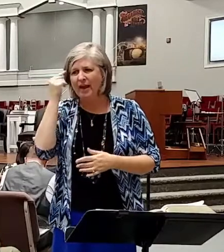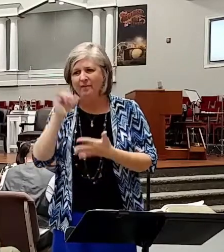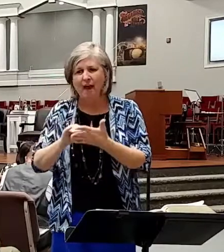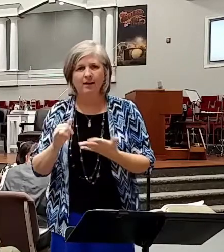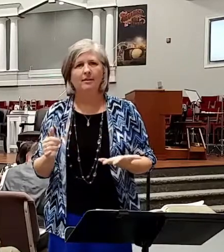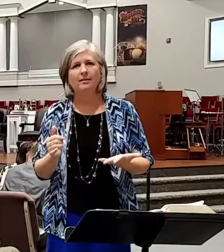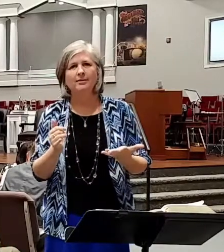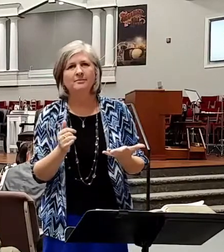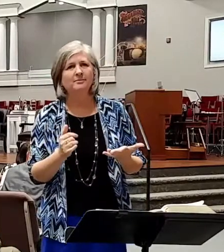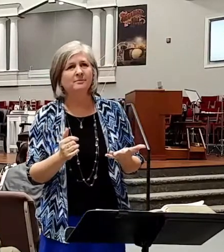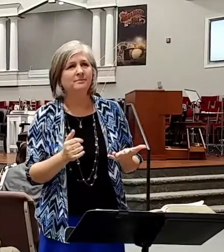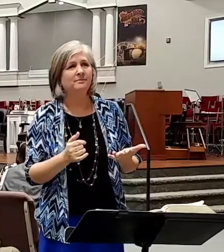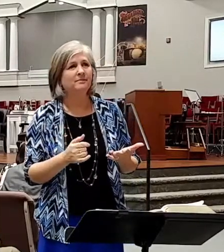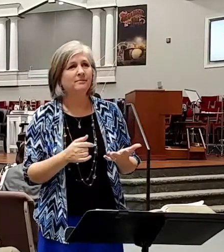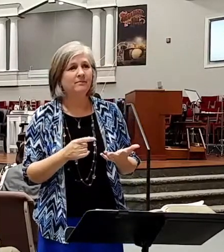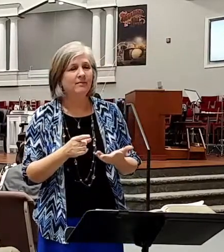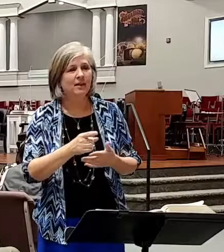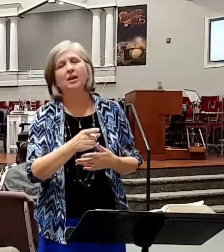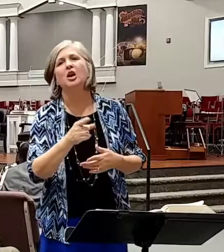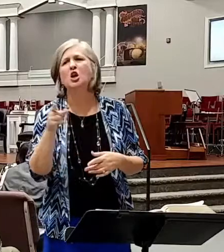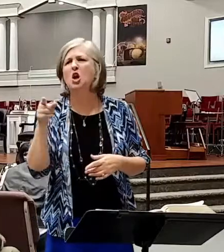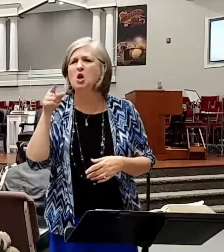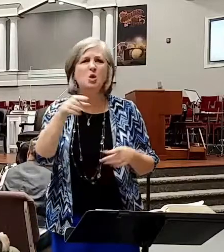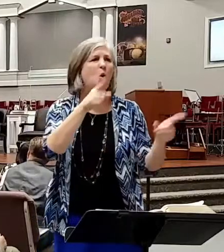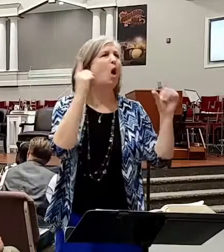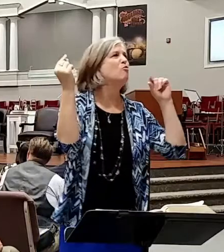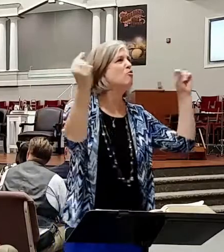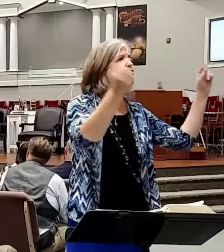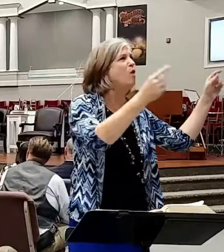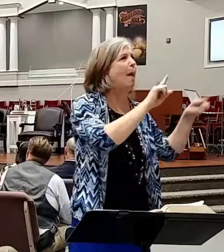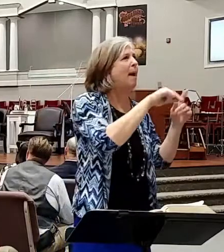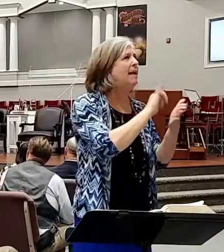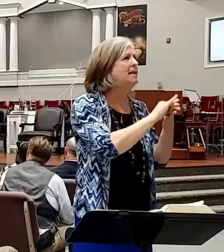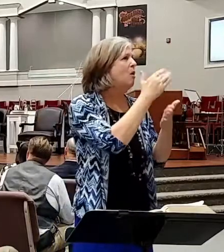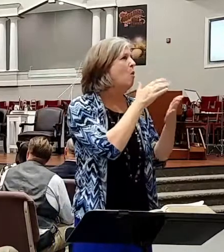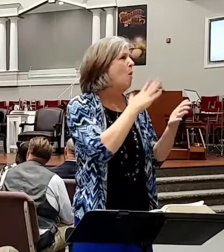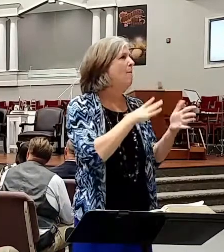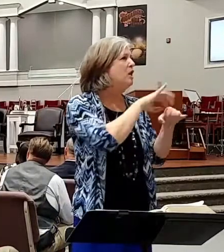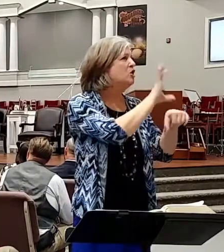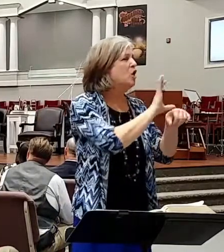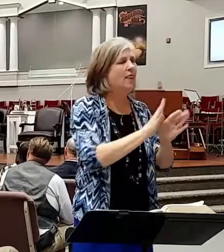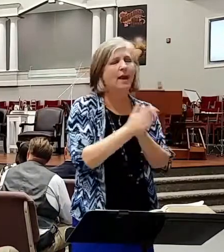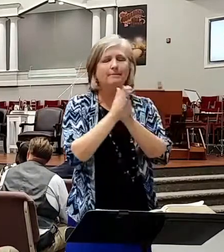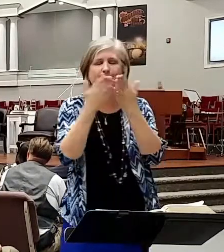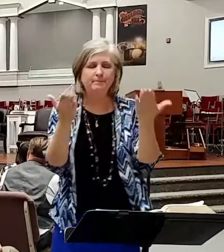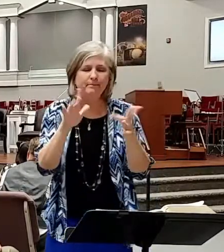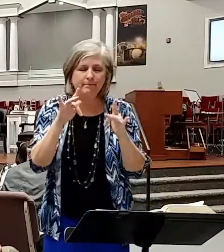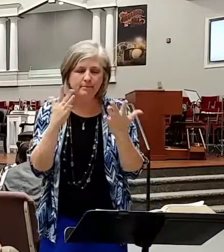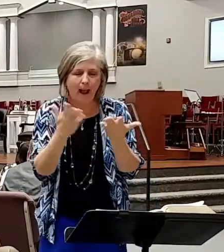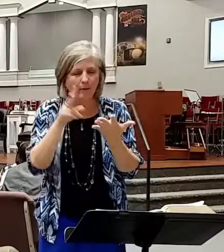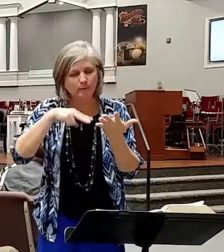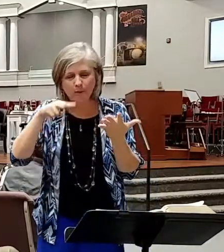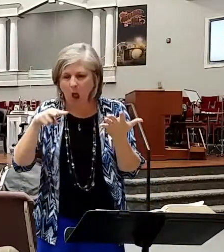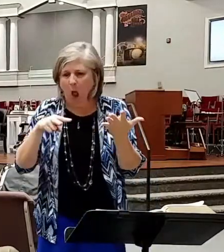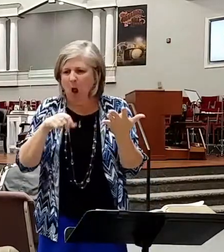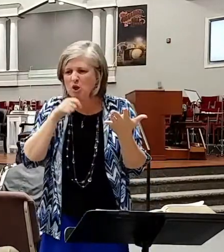he doesn't run your mouth gossiping about sister flapjaw and then you open your bible up and you start reading about you shouldn't be gossiping how did that happen